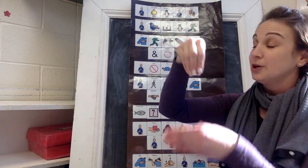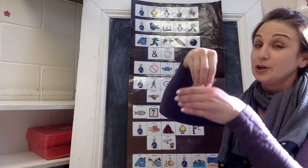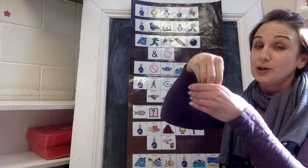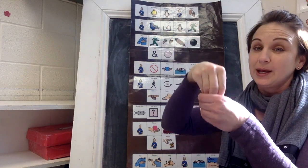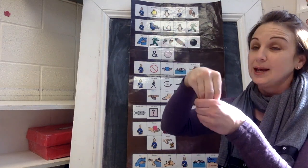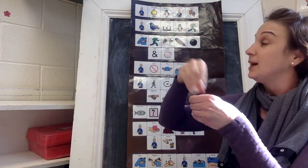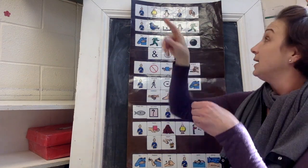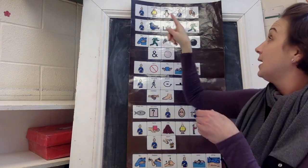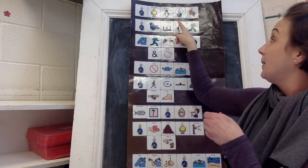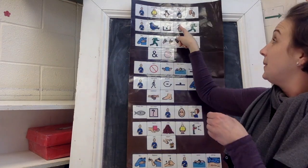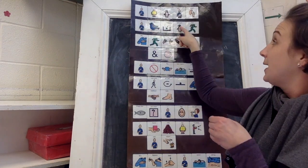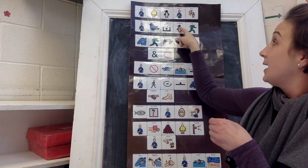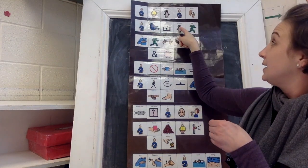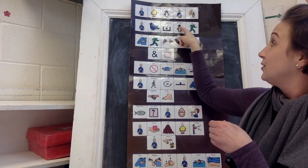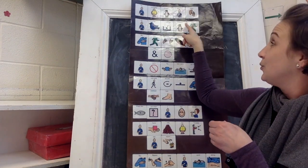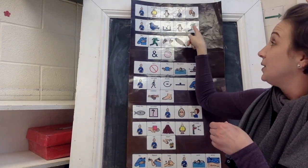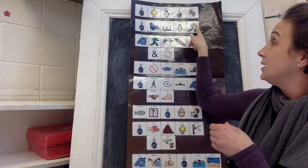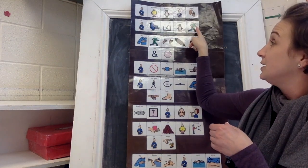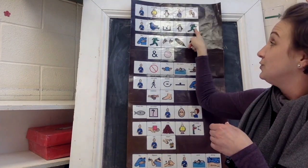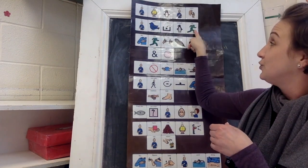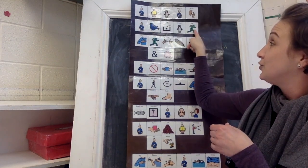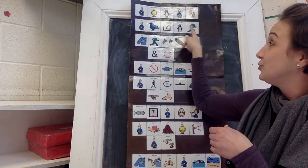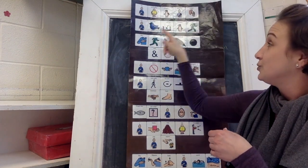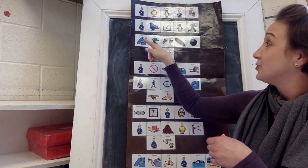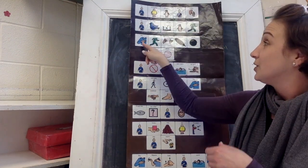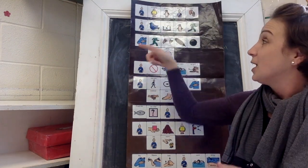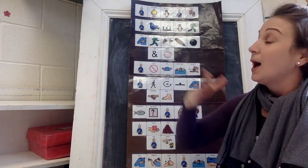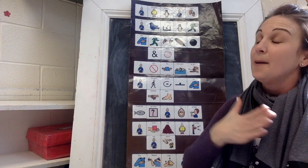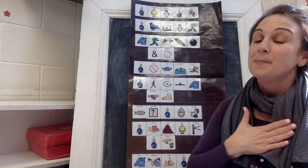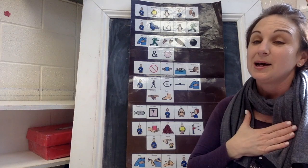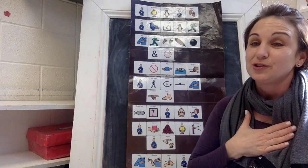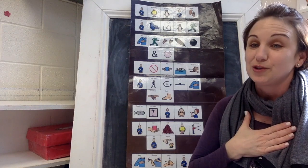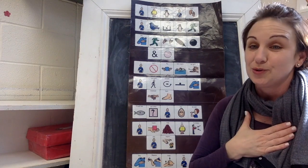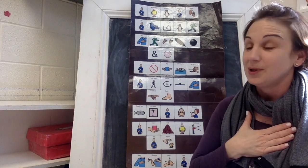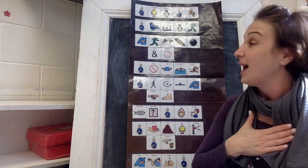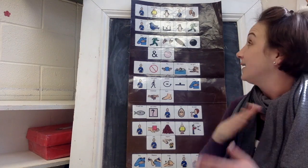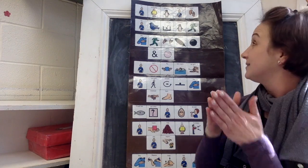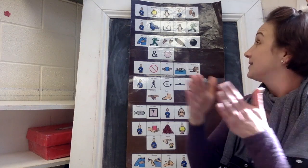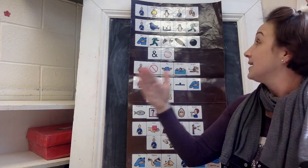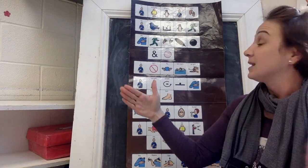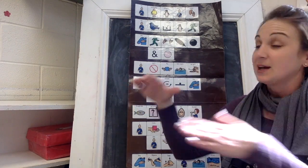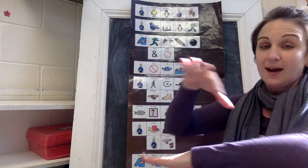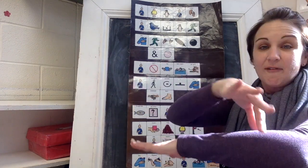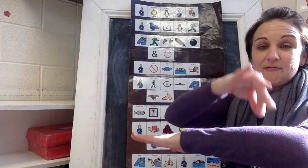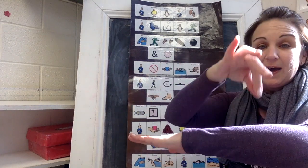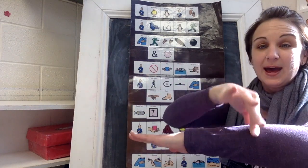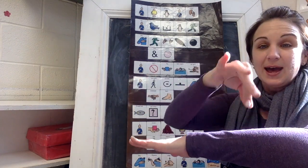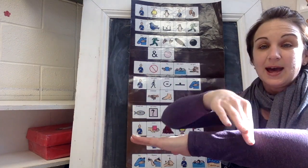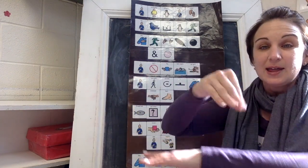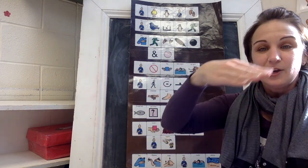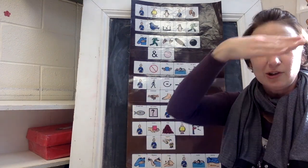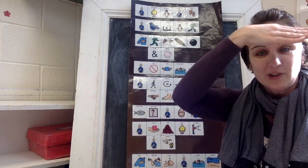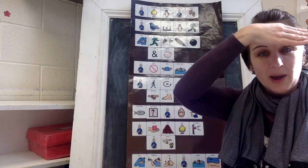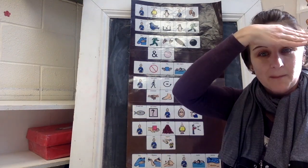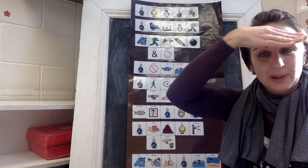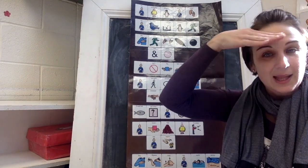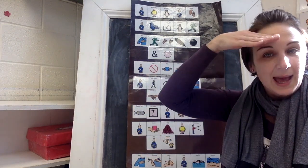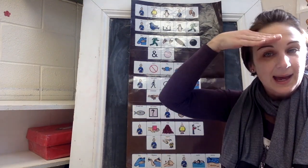My suit has six feathers, black